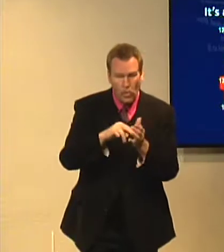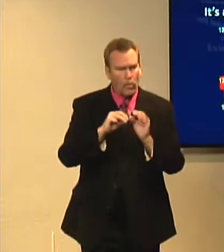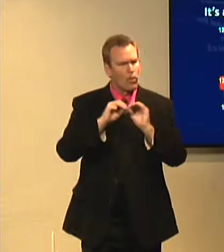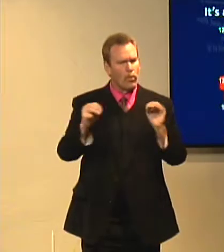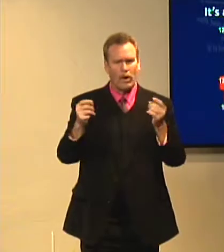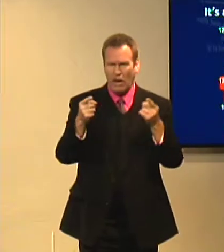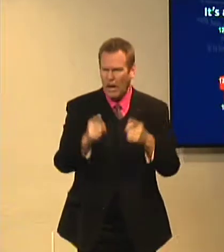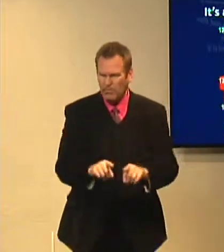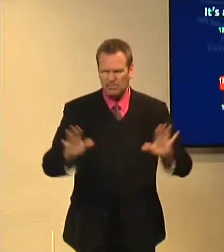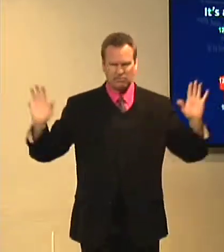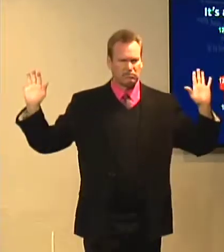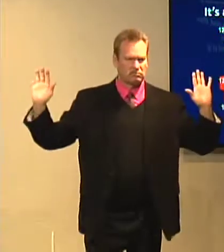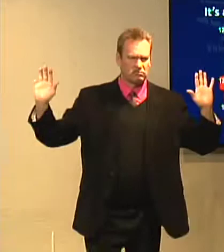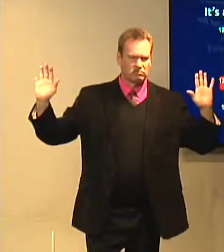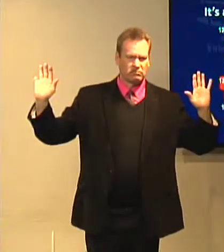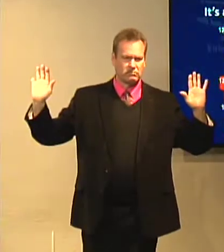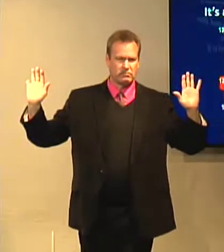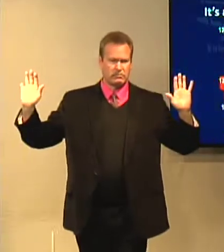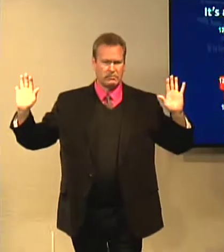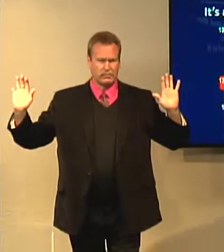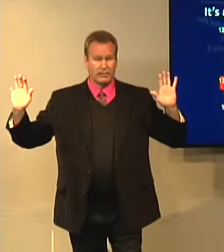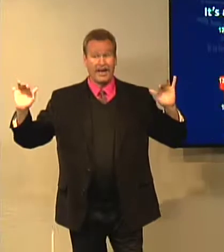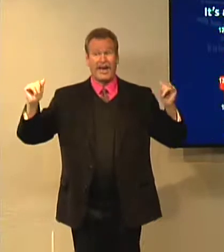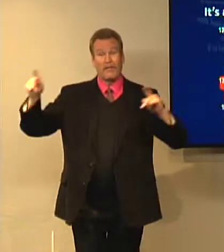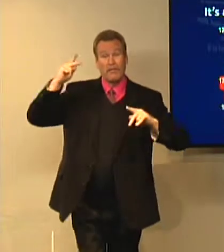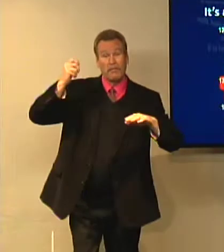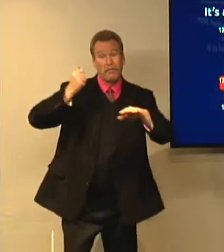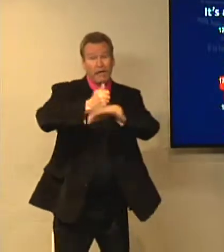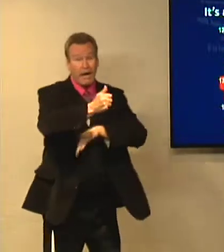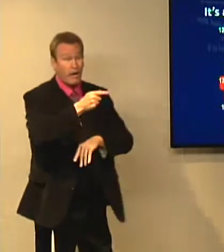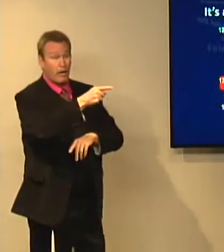and the person says that never happened, there's no resurrection from the dead,